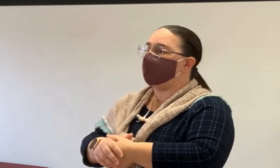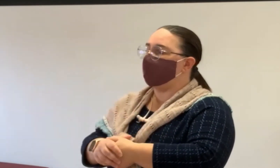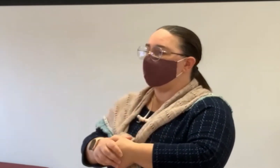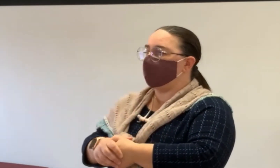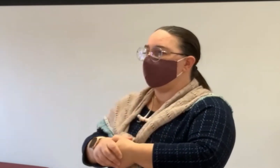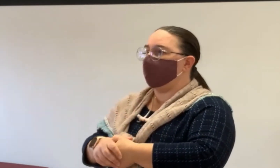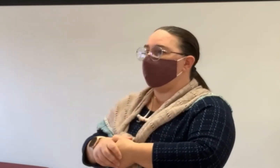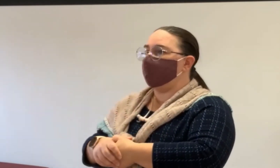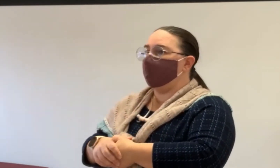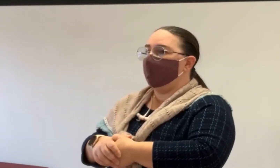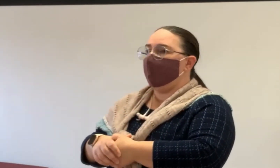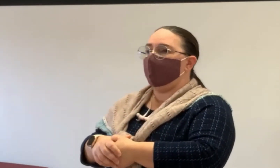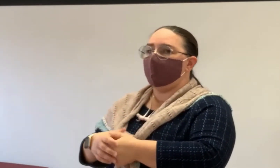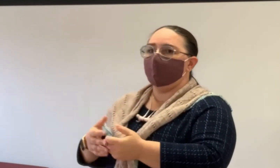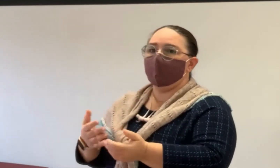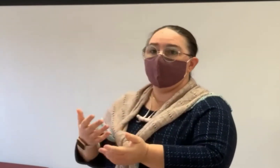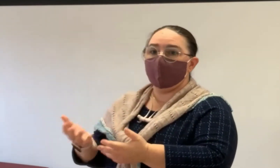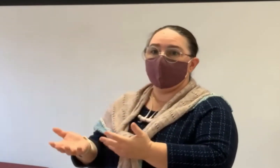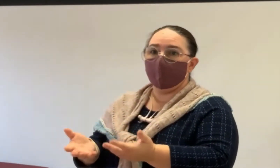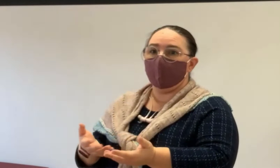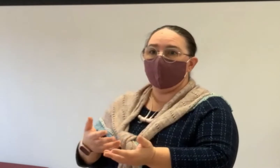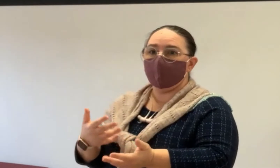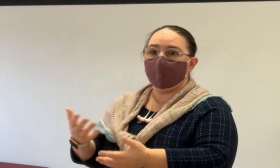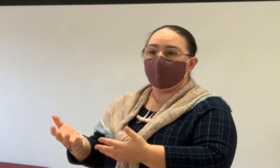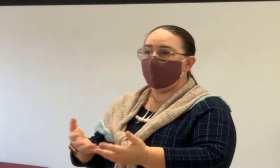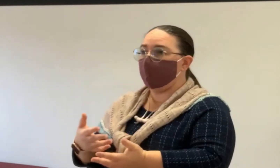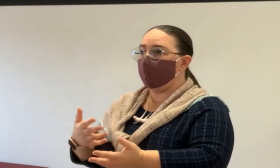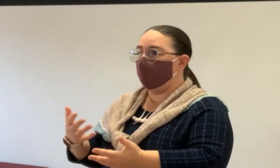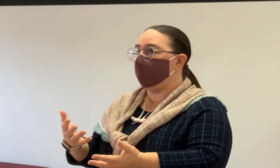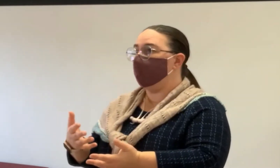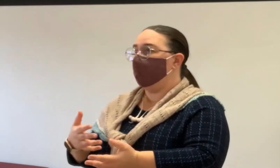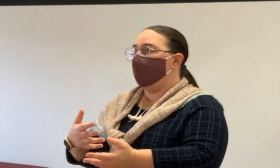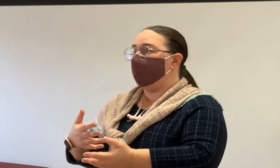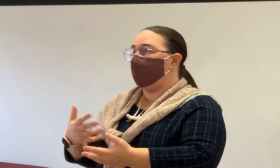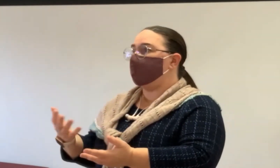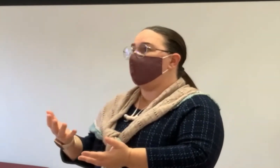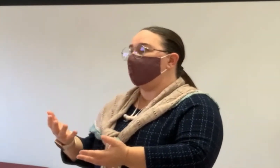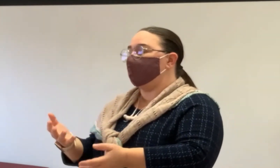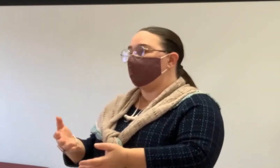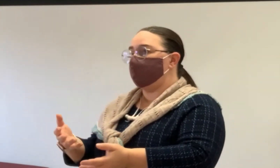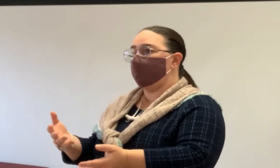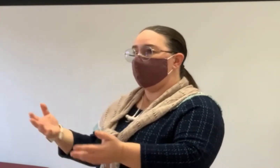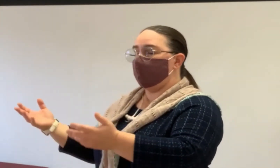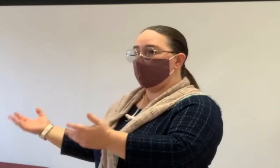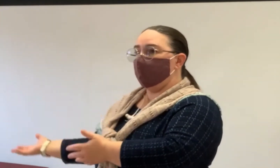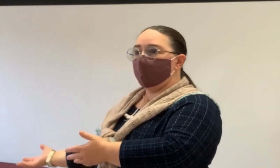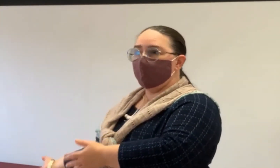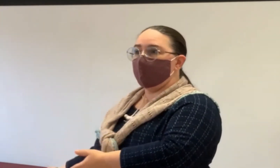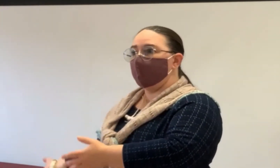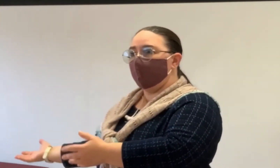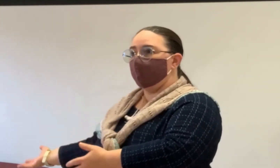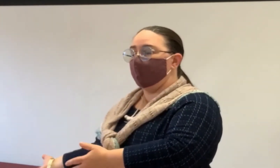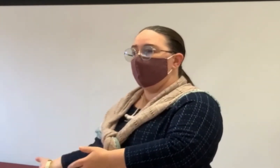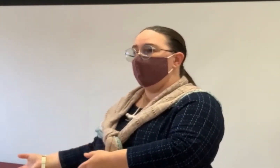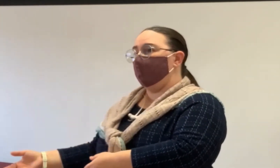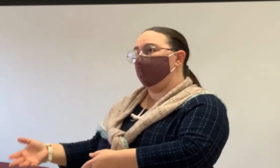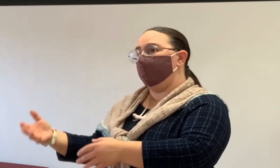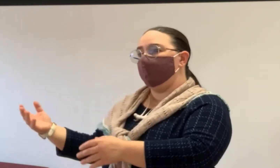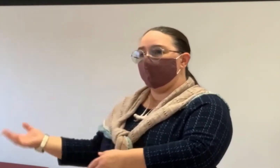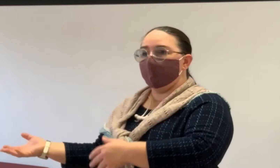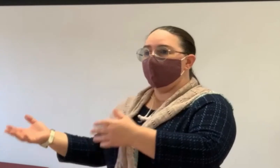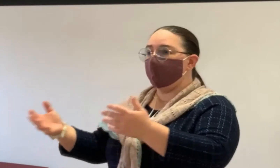as you get older and how comfortable you are living in any home may change. It's something, a home you may love,